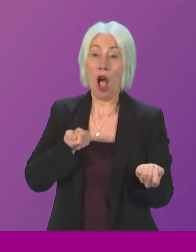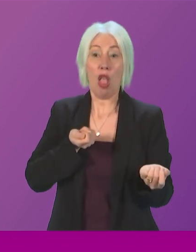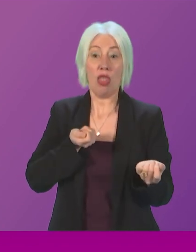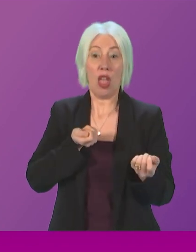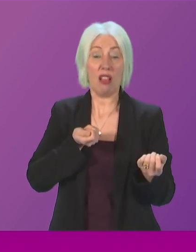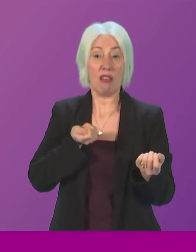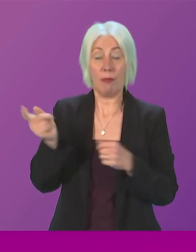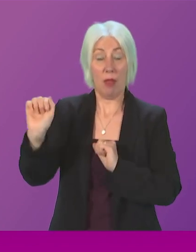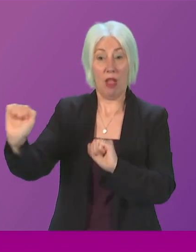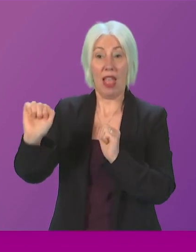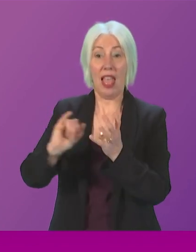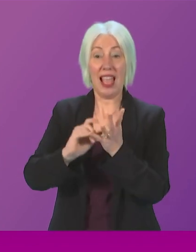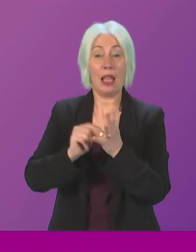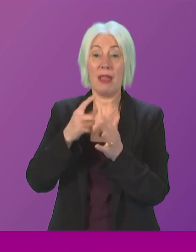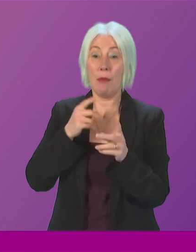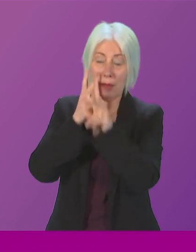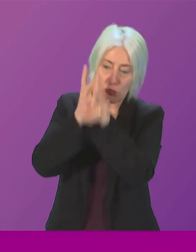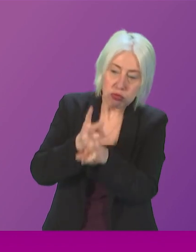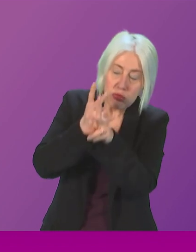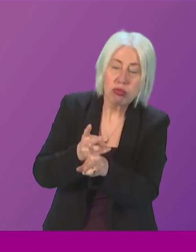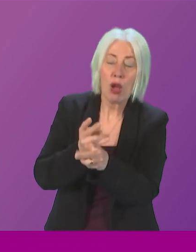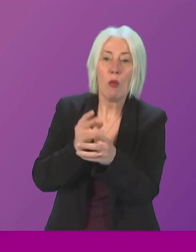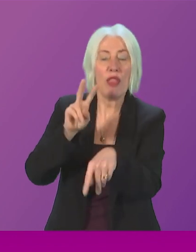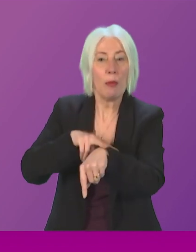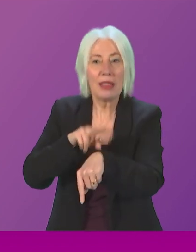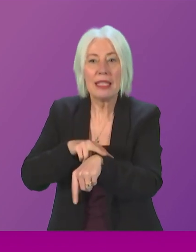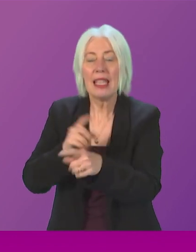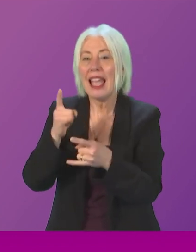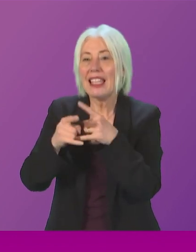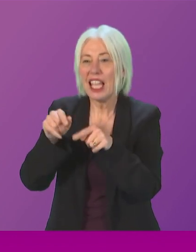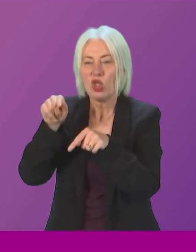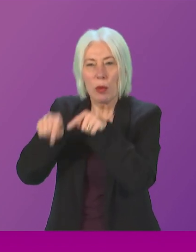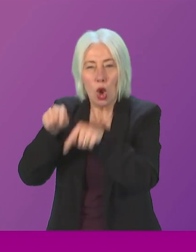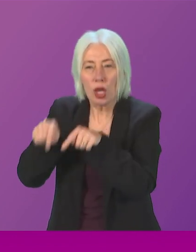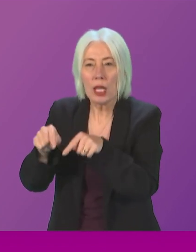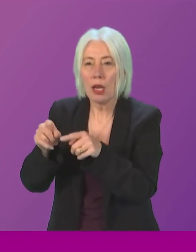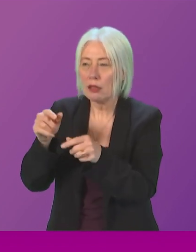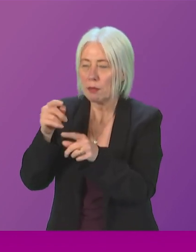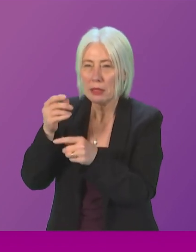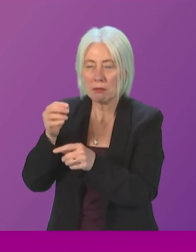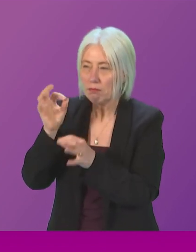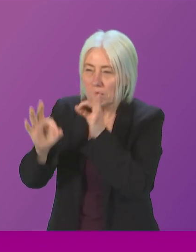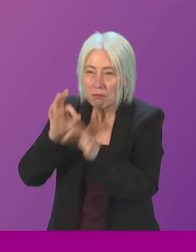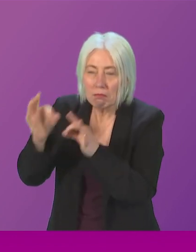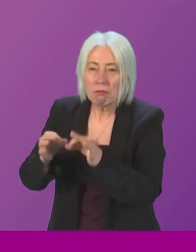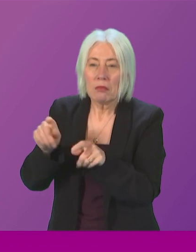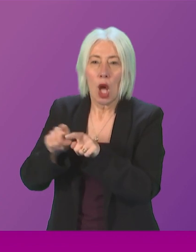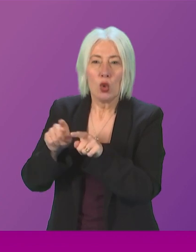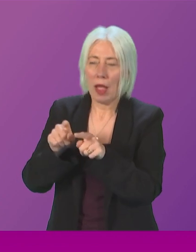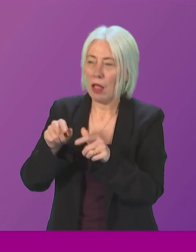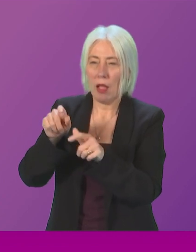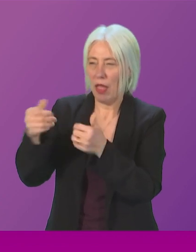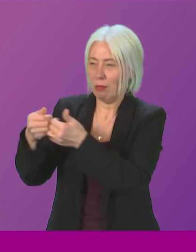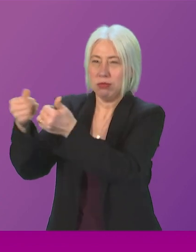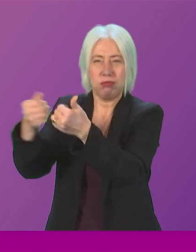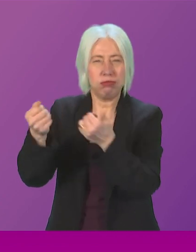investigation by the police, sexual misconduct allegations, whistleblowers being silenced, division on the backbenches.